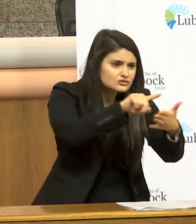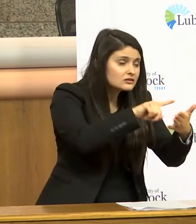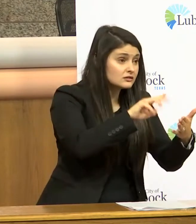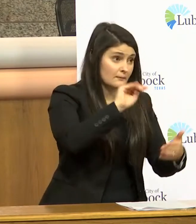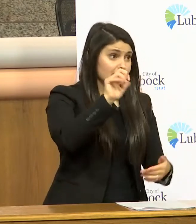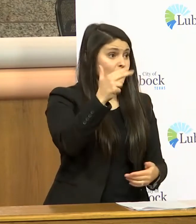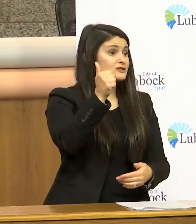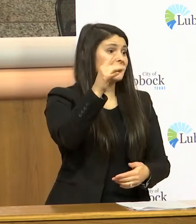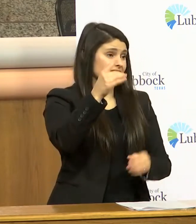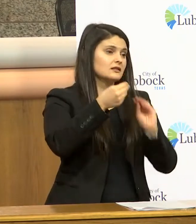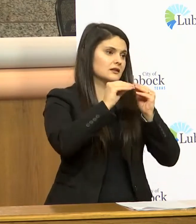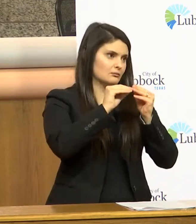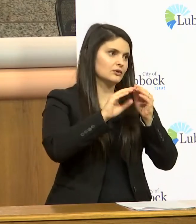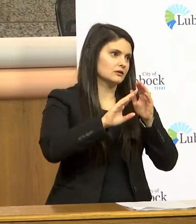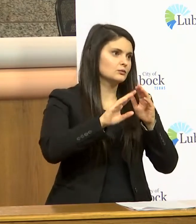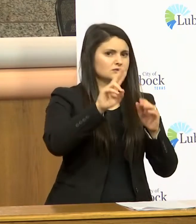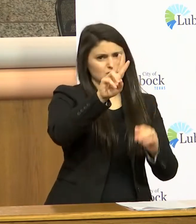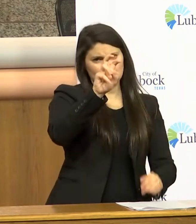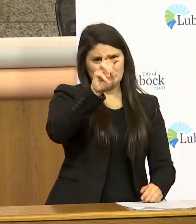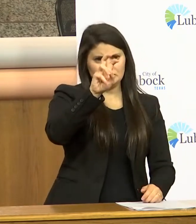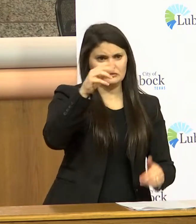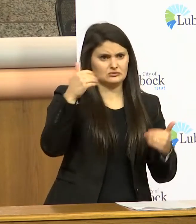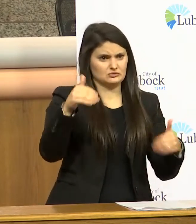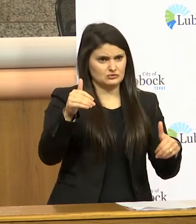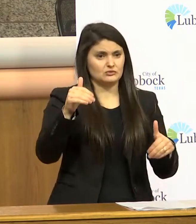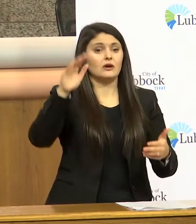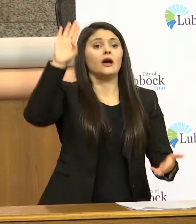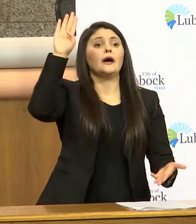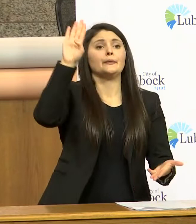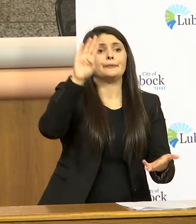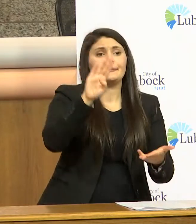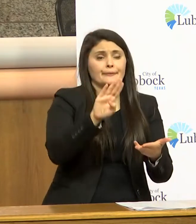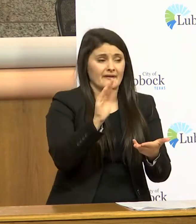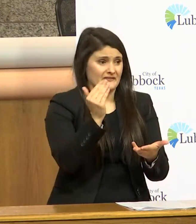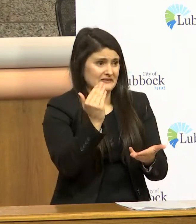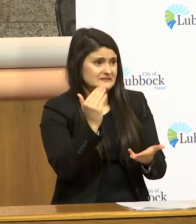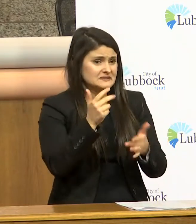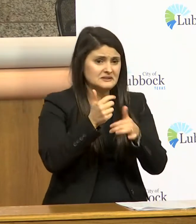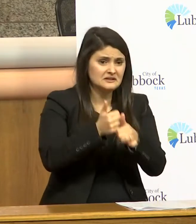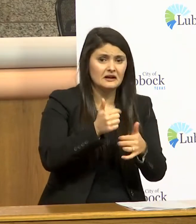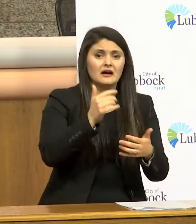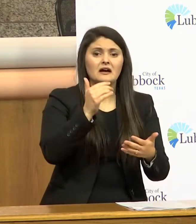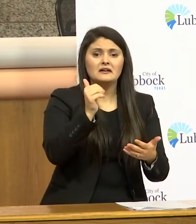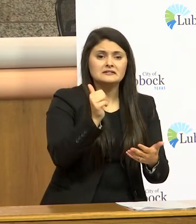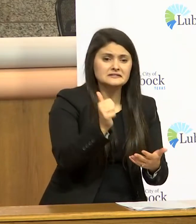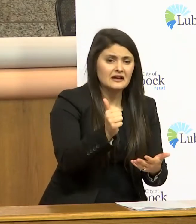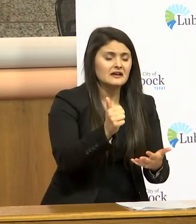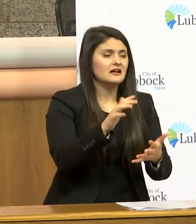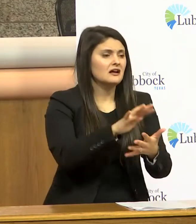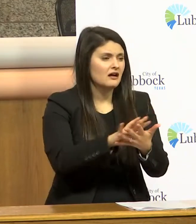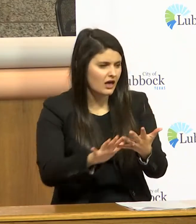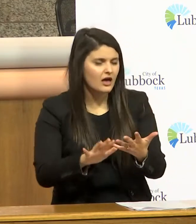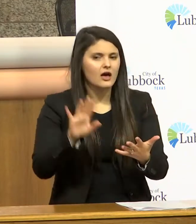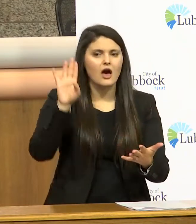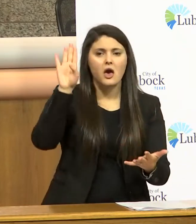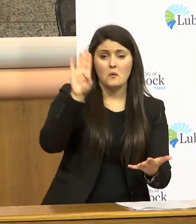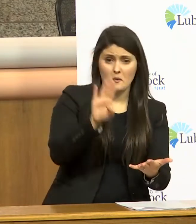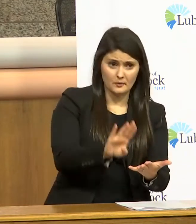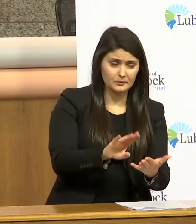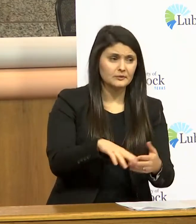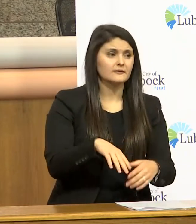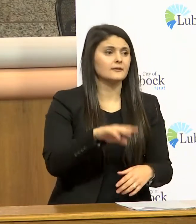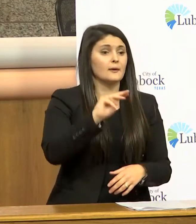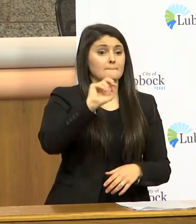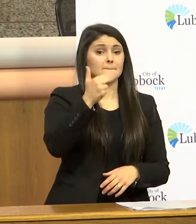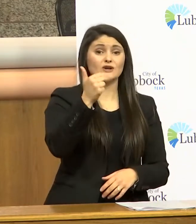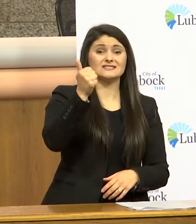18th the number was bigger it was 200 it came down to 50 and it came down to 10. on march the 18th for